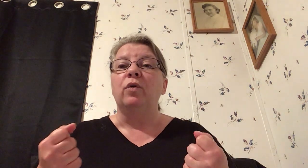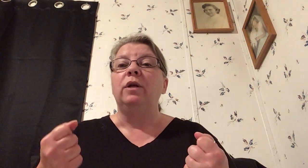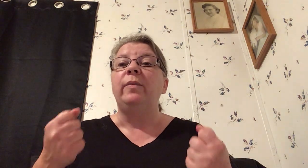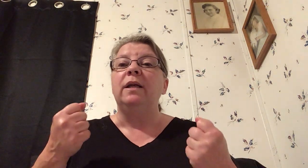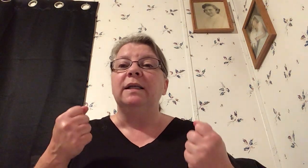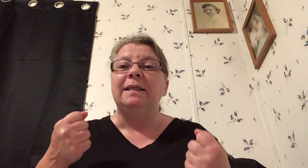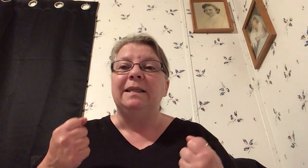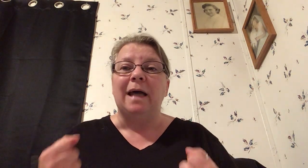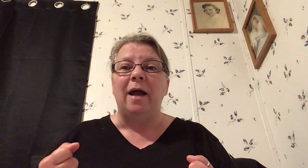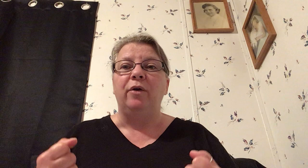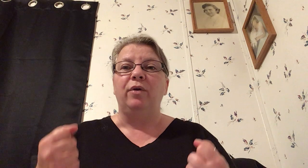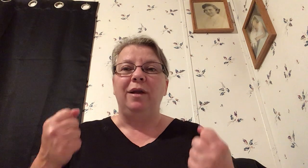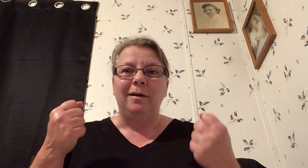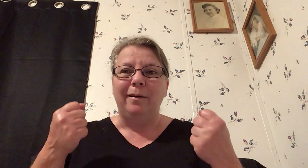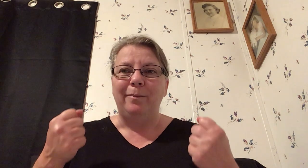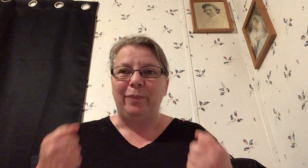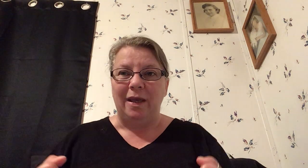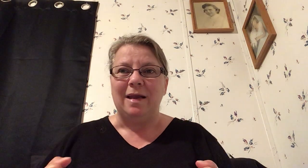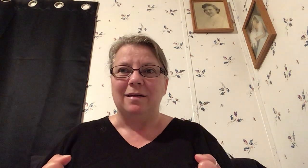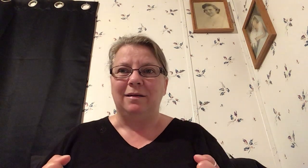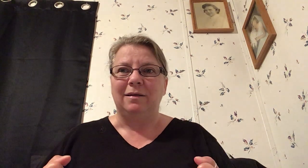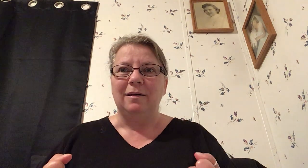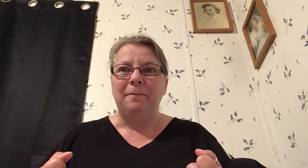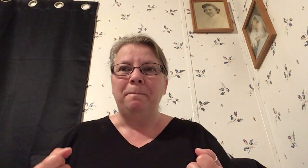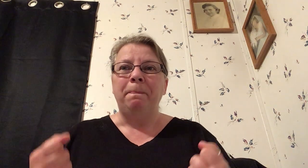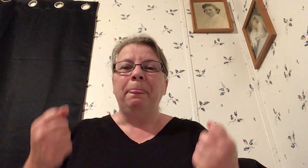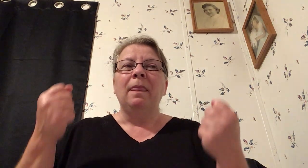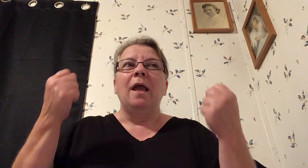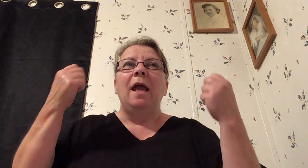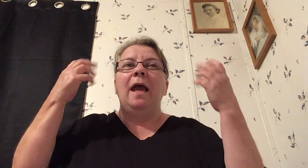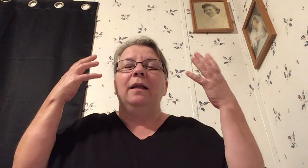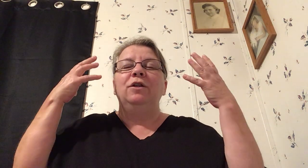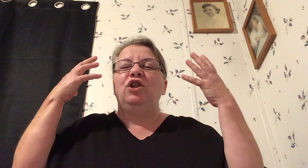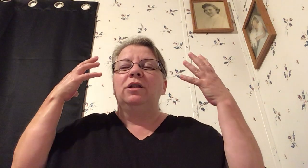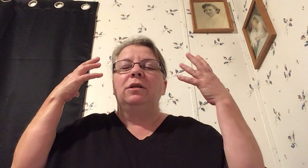going to be desiring peace and just